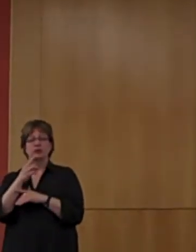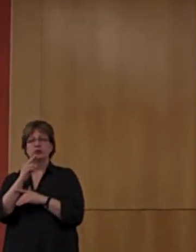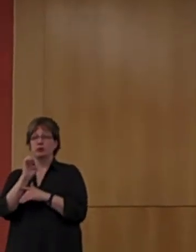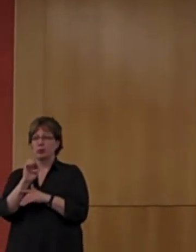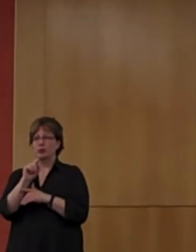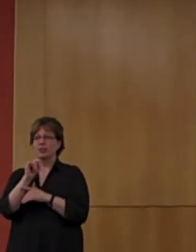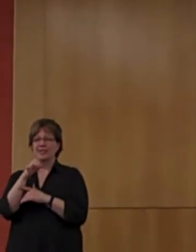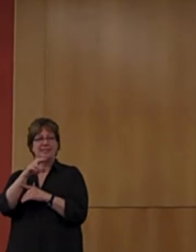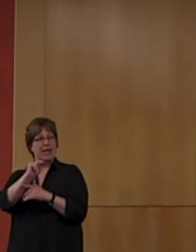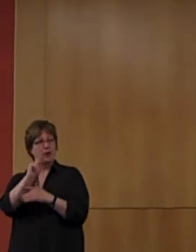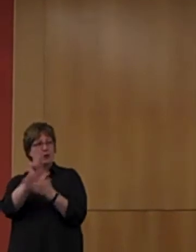students.